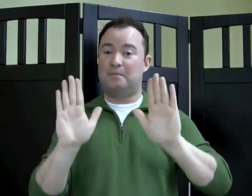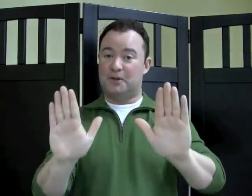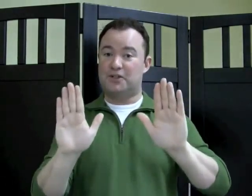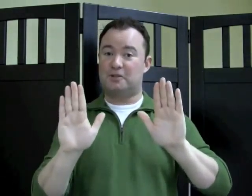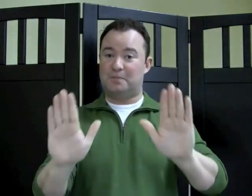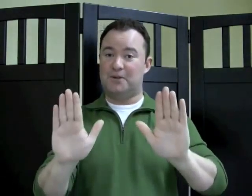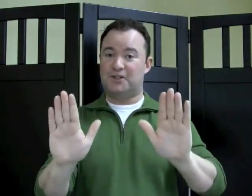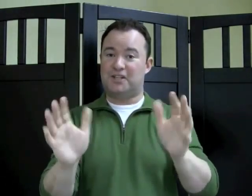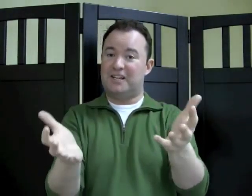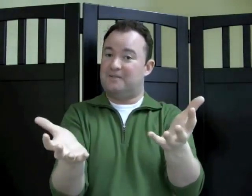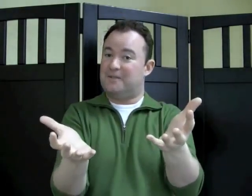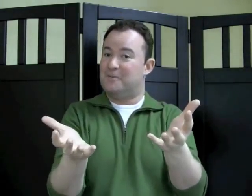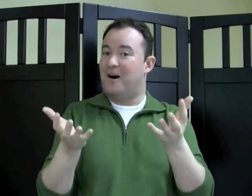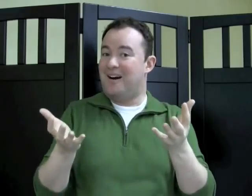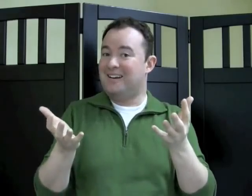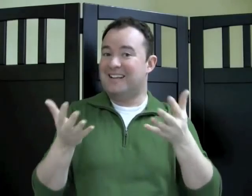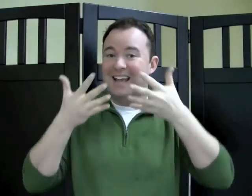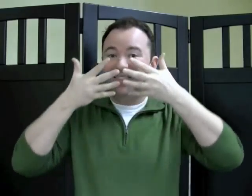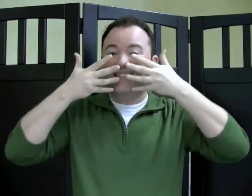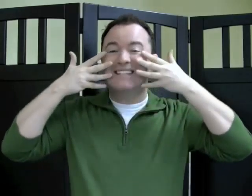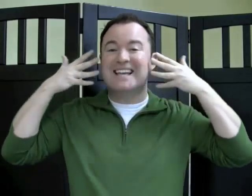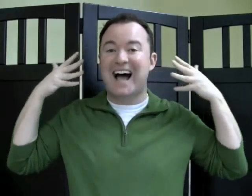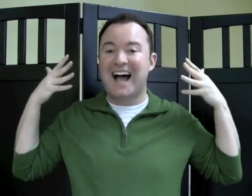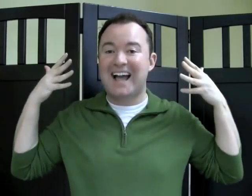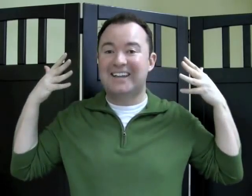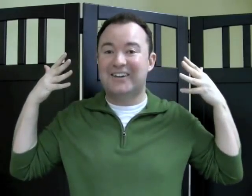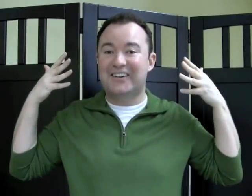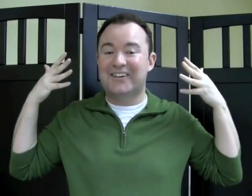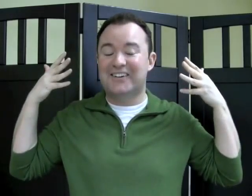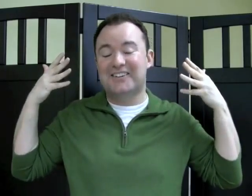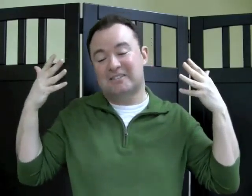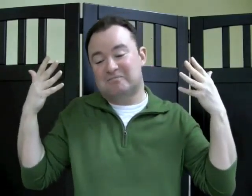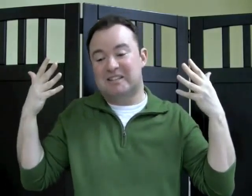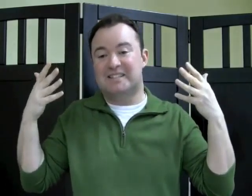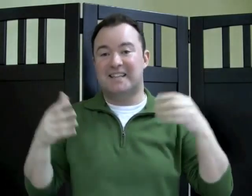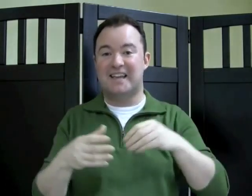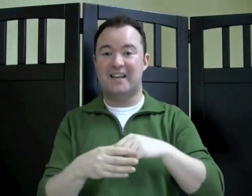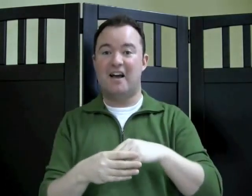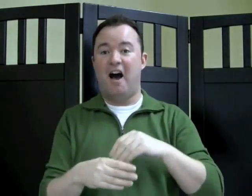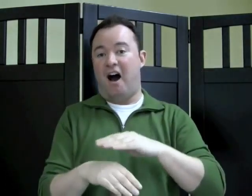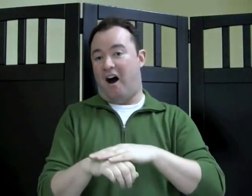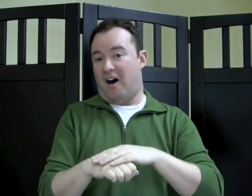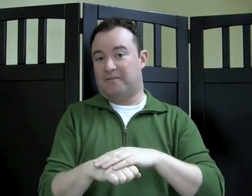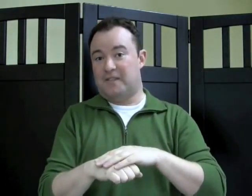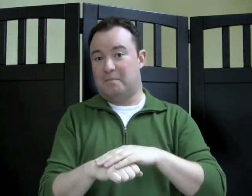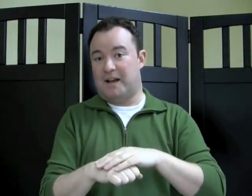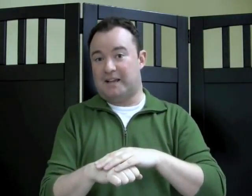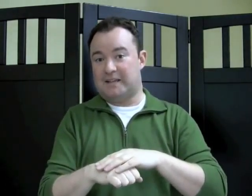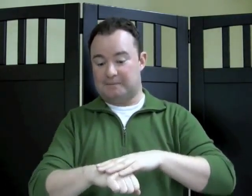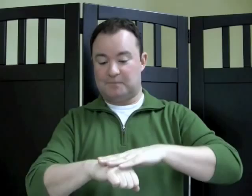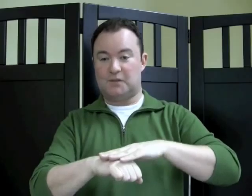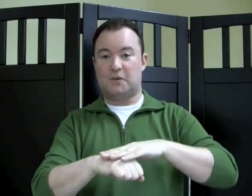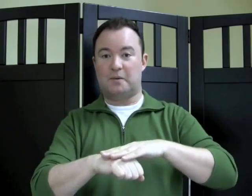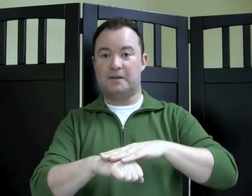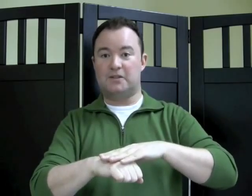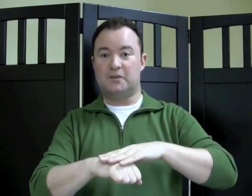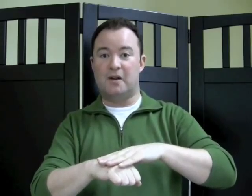push, push. If you wanna get the tiger. Let's say, off of the bike. So, would do,